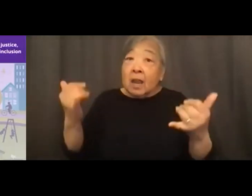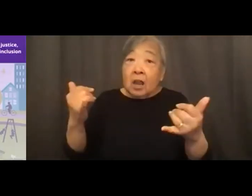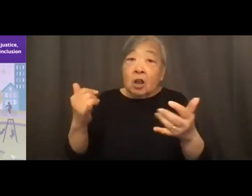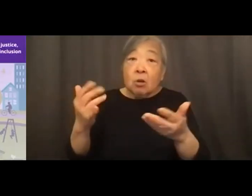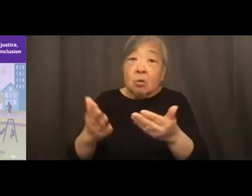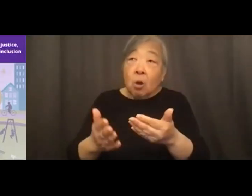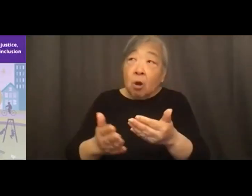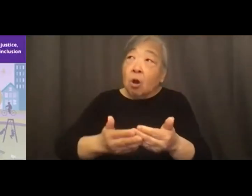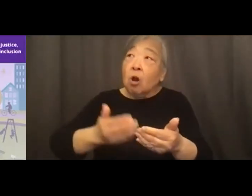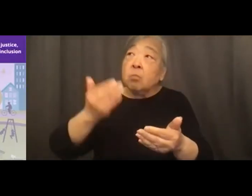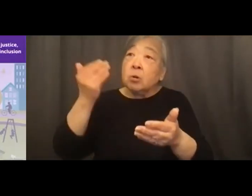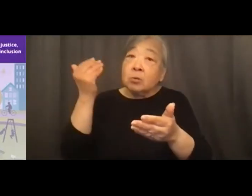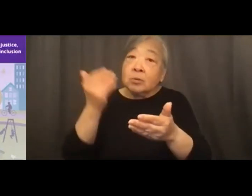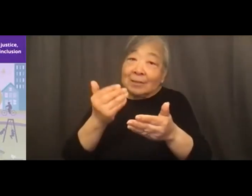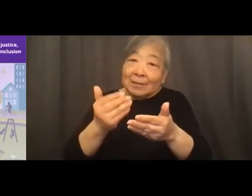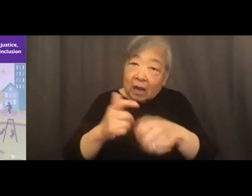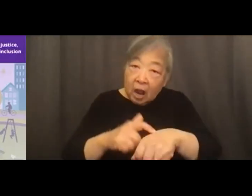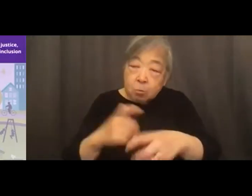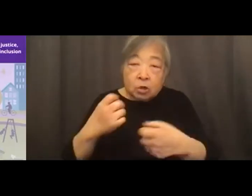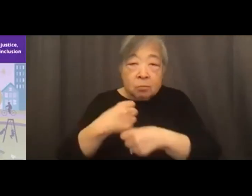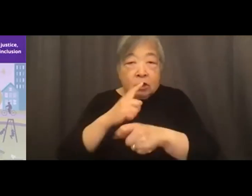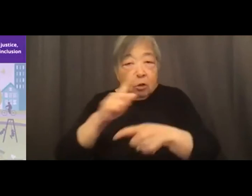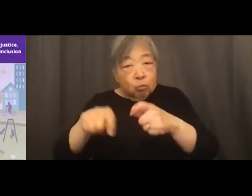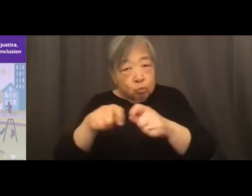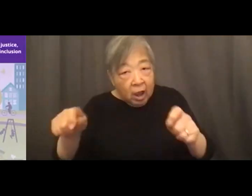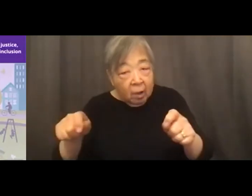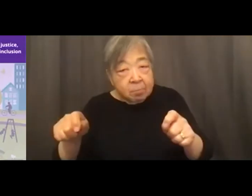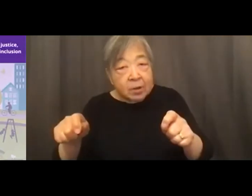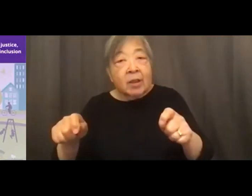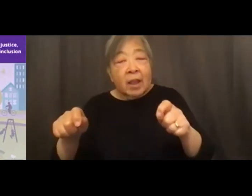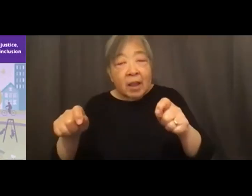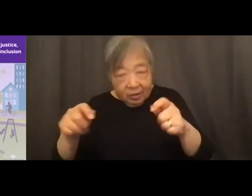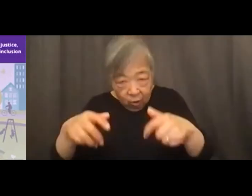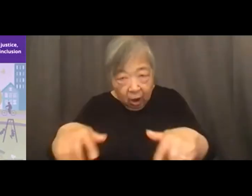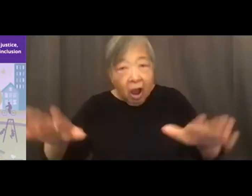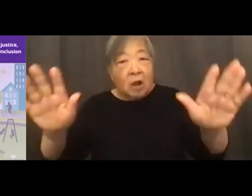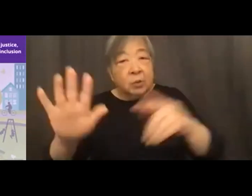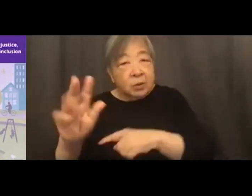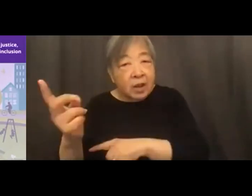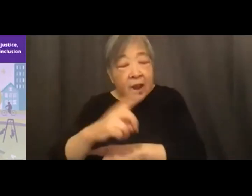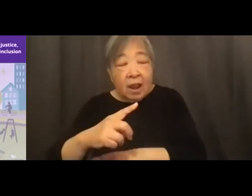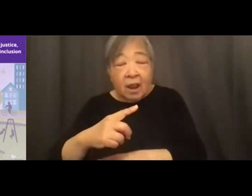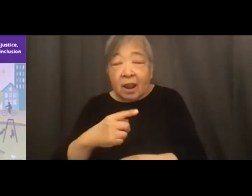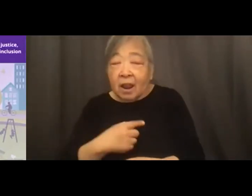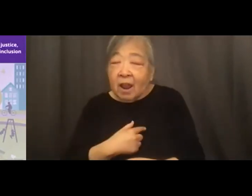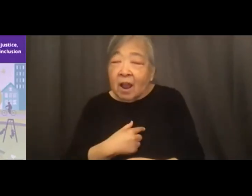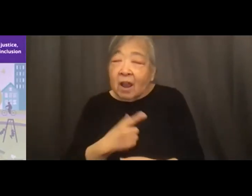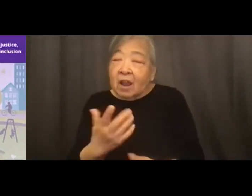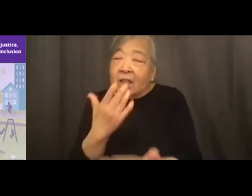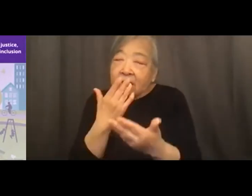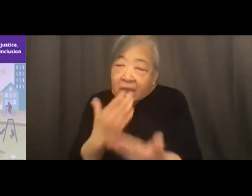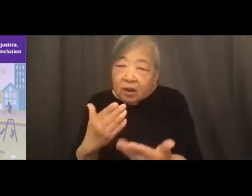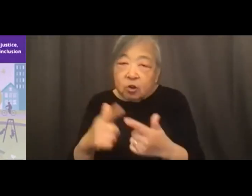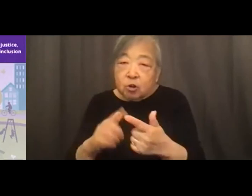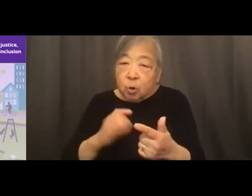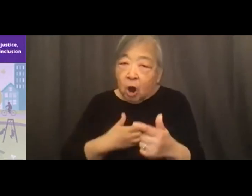hour and so I want to just make sure we wrap this up and get folks back on with their day and I cannot thank our panelists enough for what they have